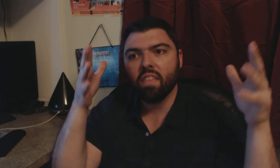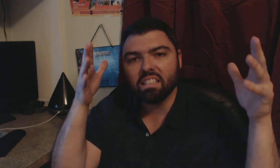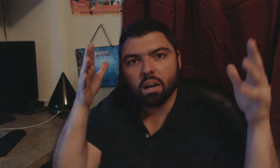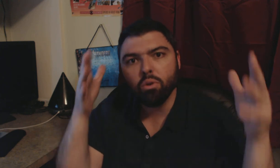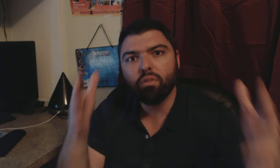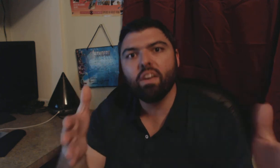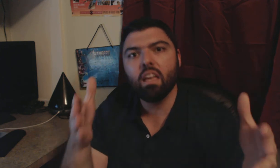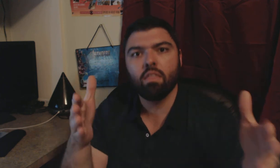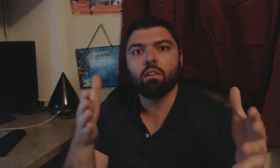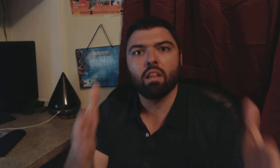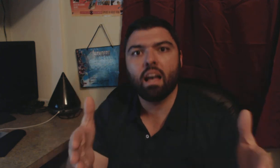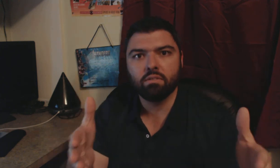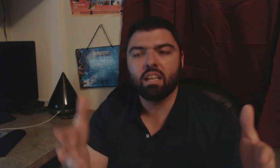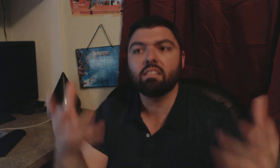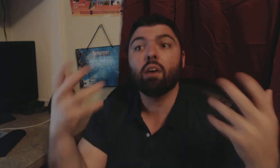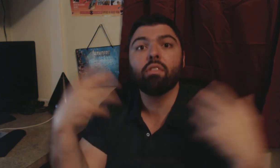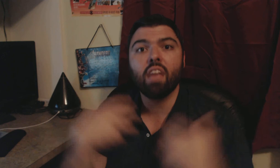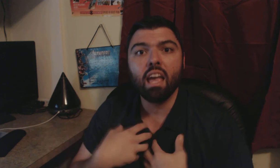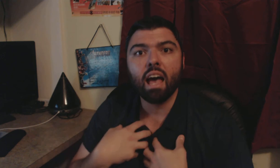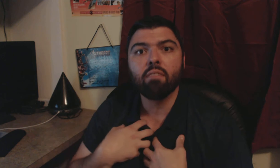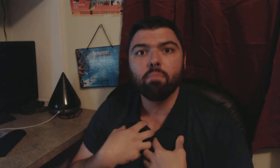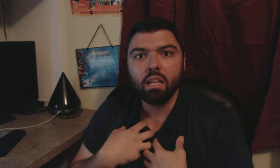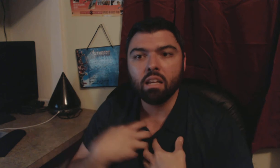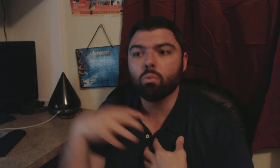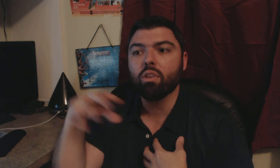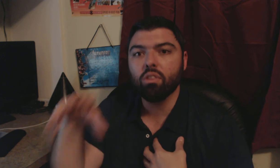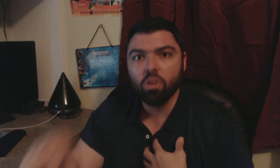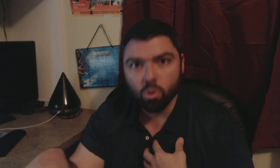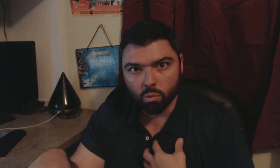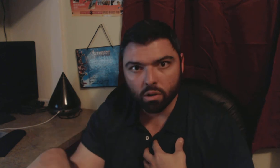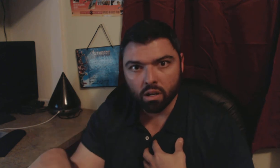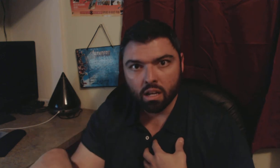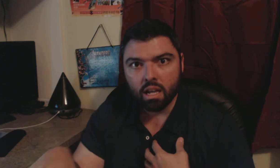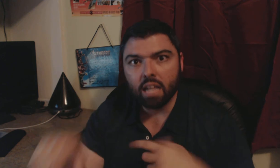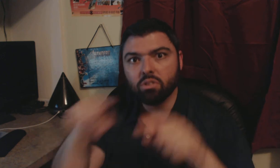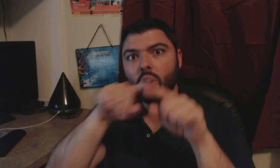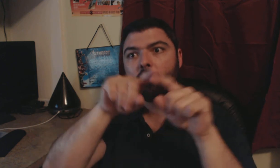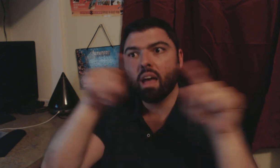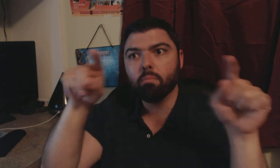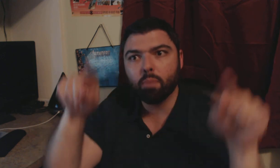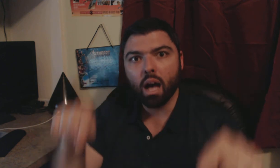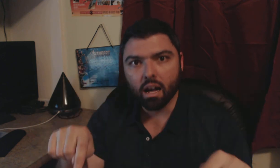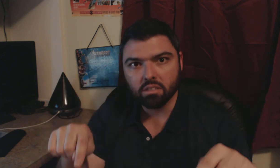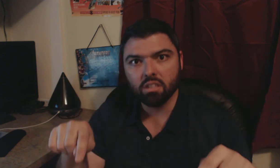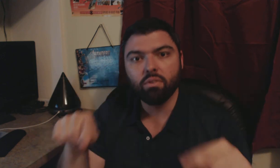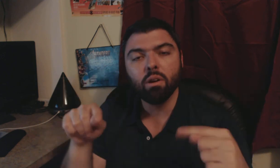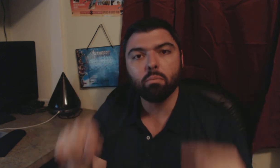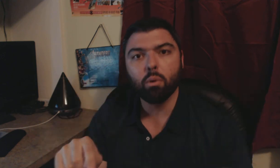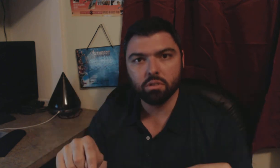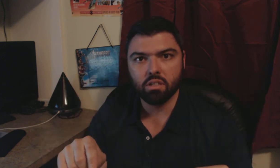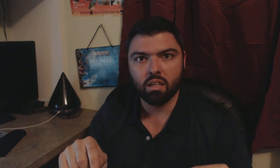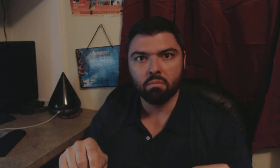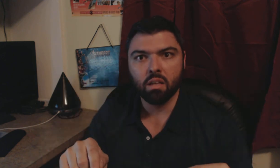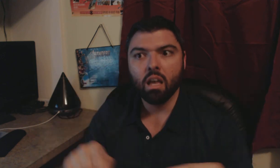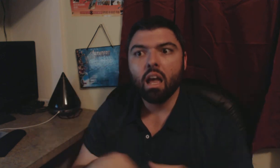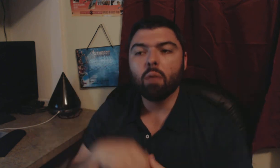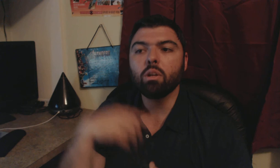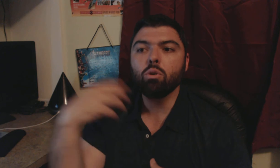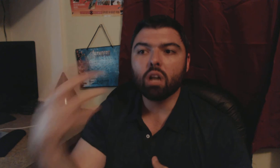that's how you fit in their lives that's how they have meaning with you and so that box is very important to them and when you